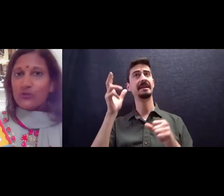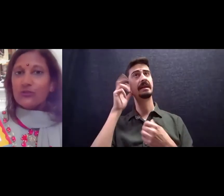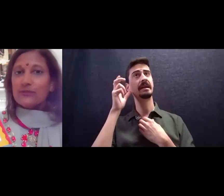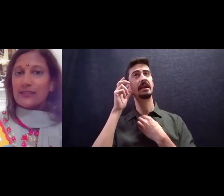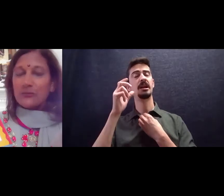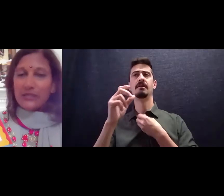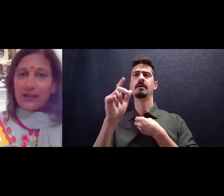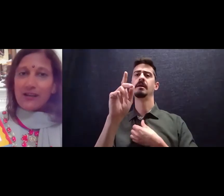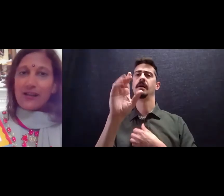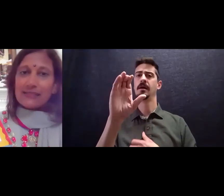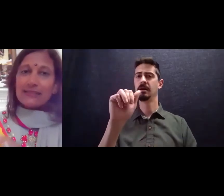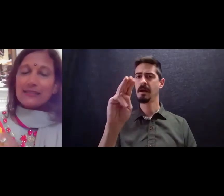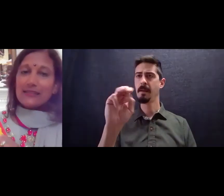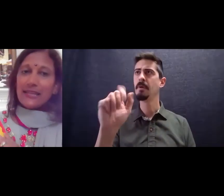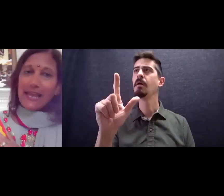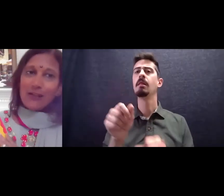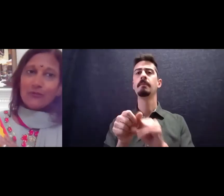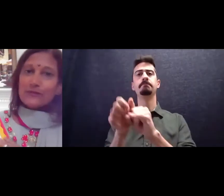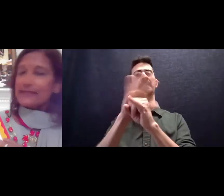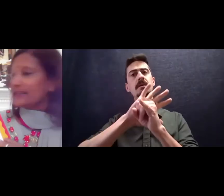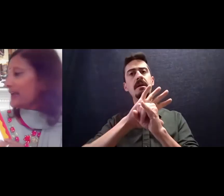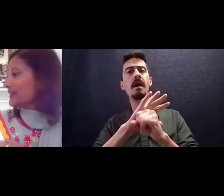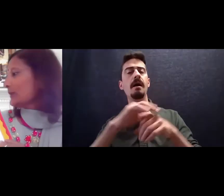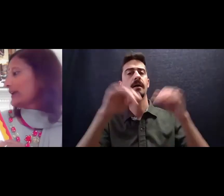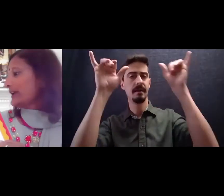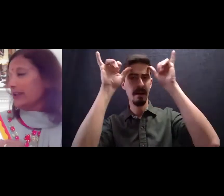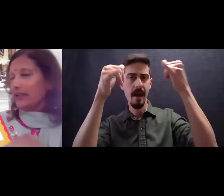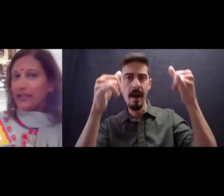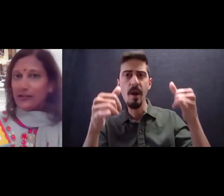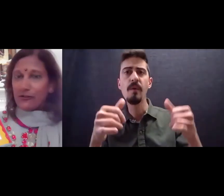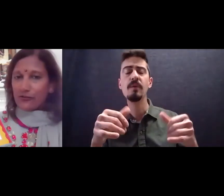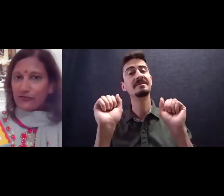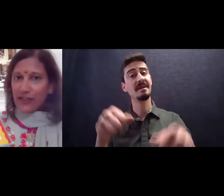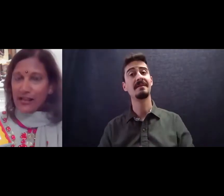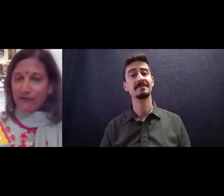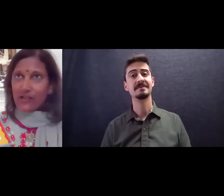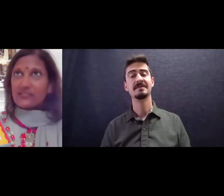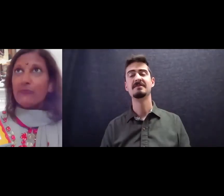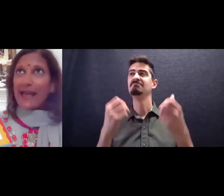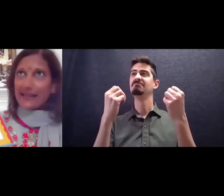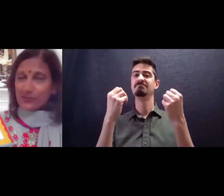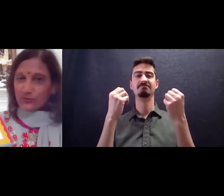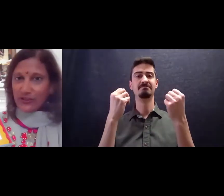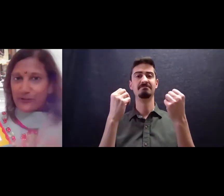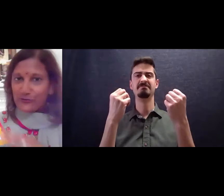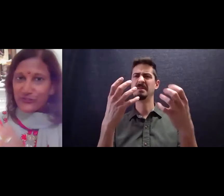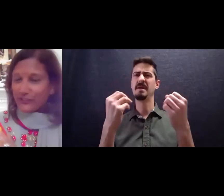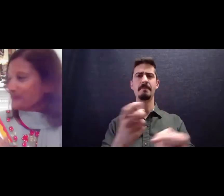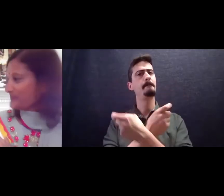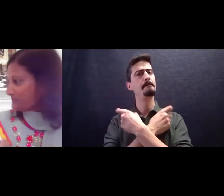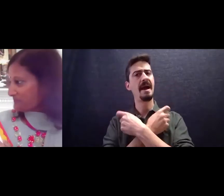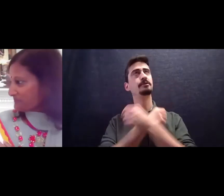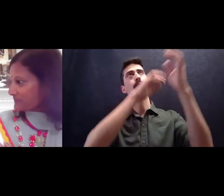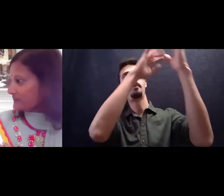camels and the peacocks and the cows in the alleyway and all the flat flocks of bats would fly over